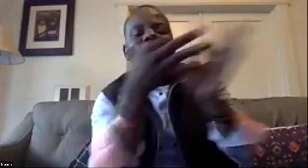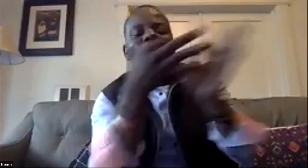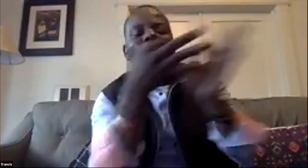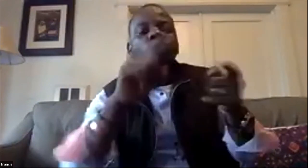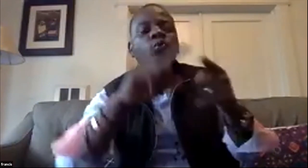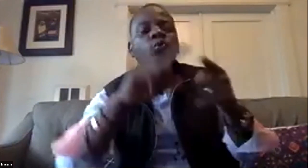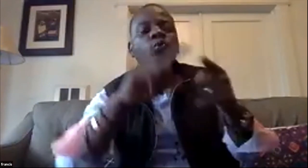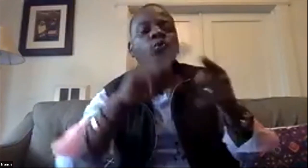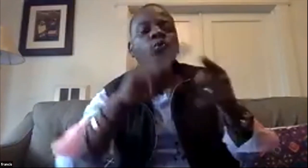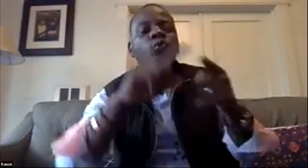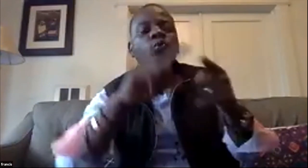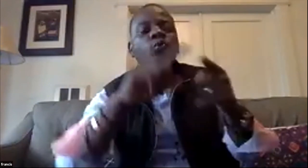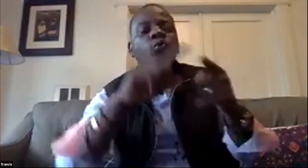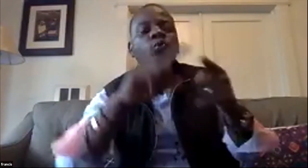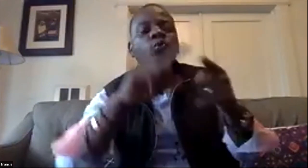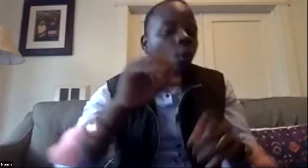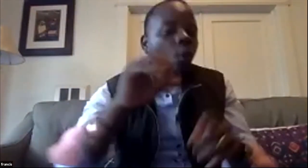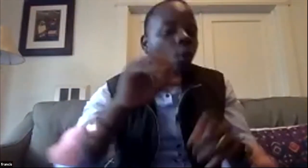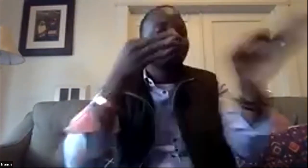specific about death